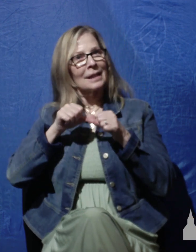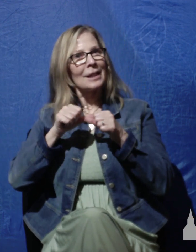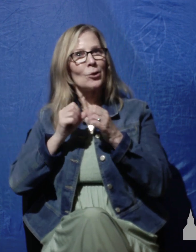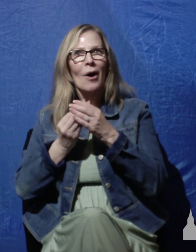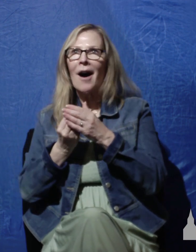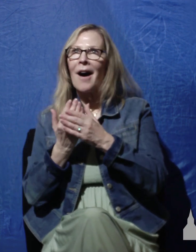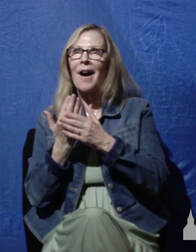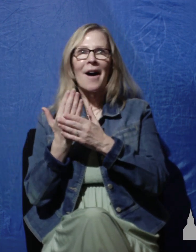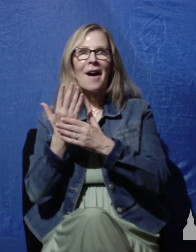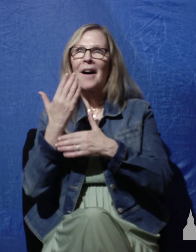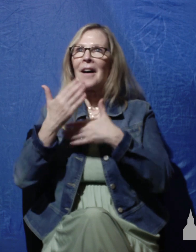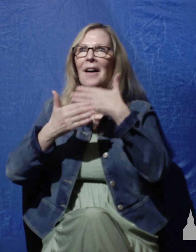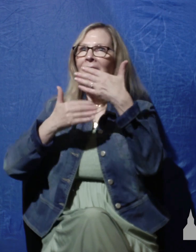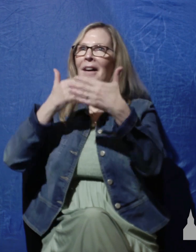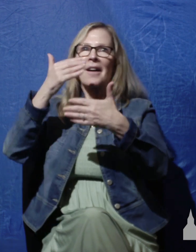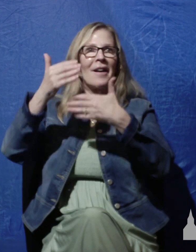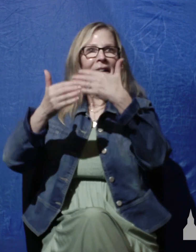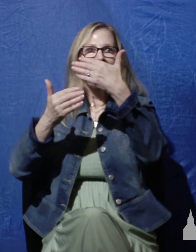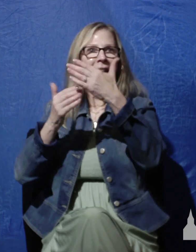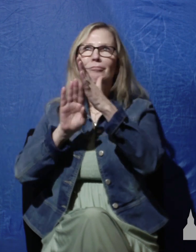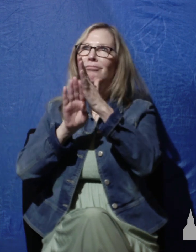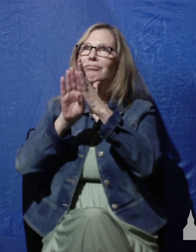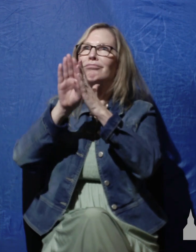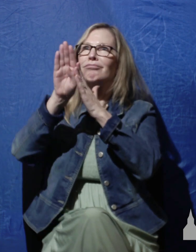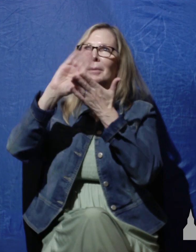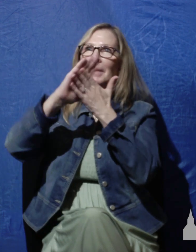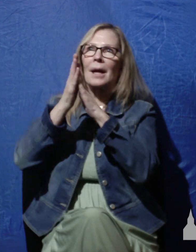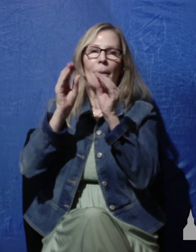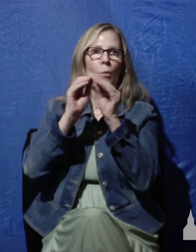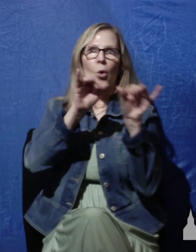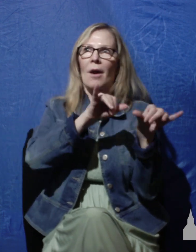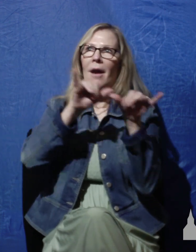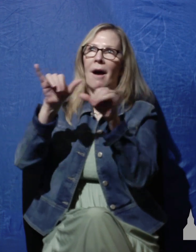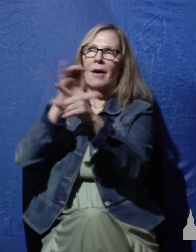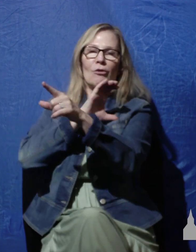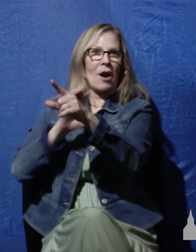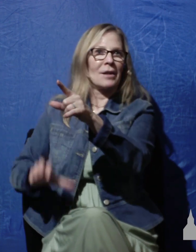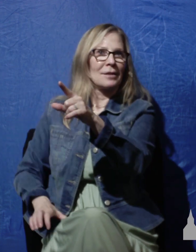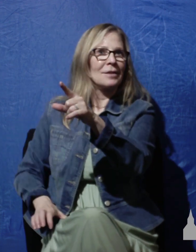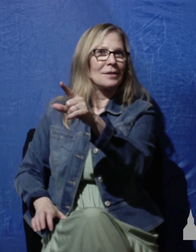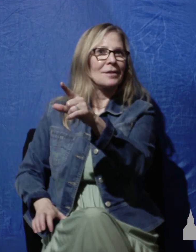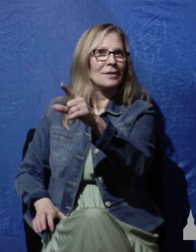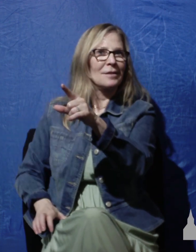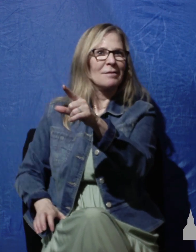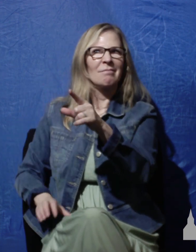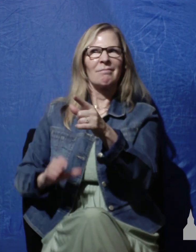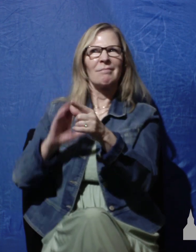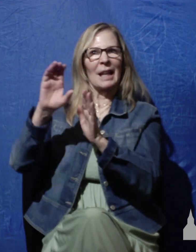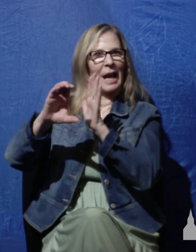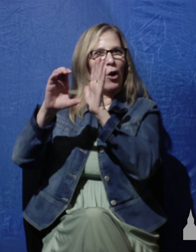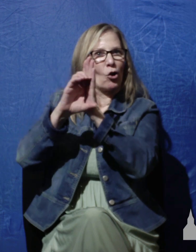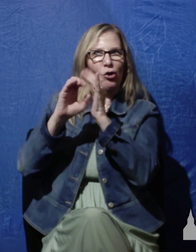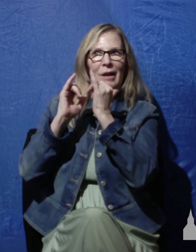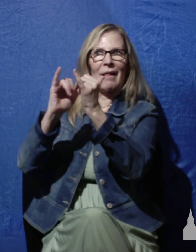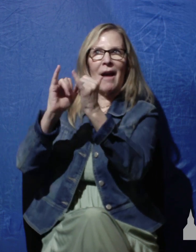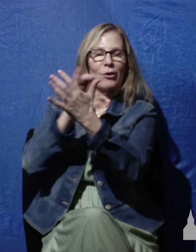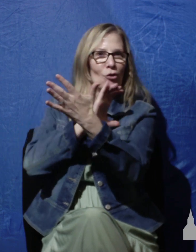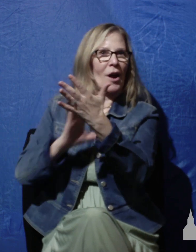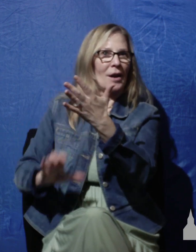grow every day in Christ likeness in Christ like character and because that's true